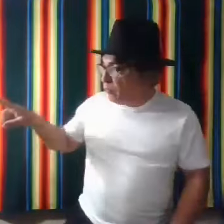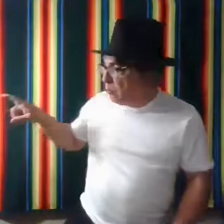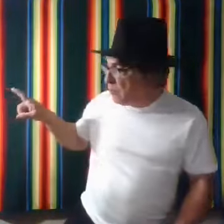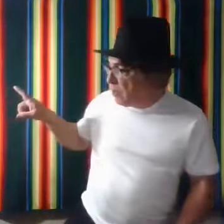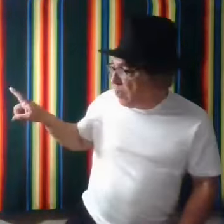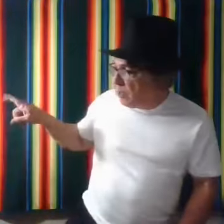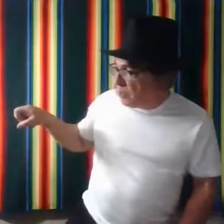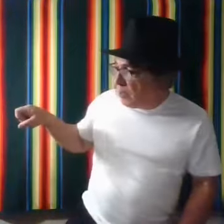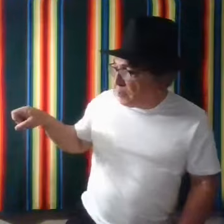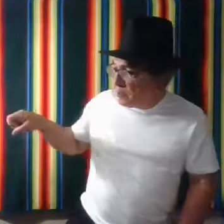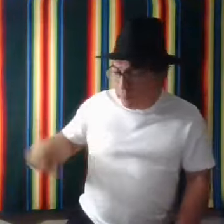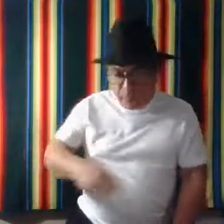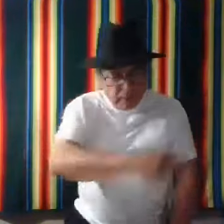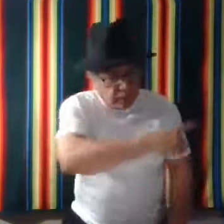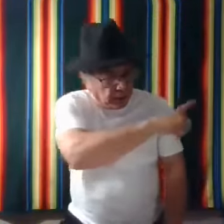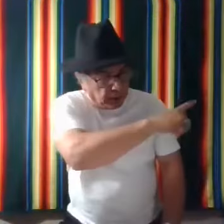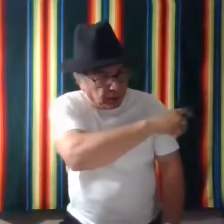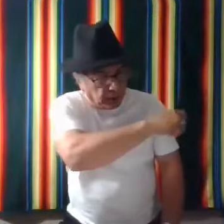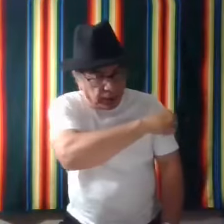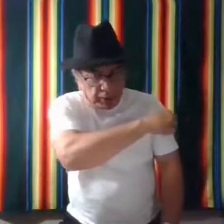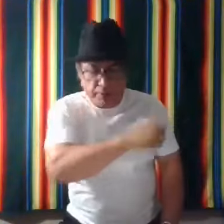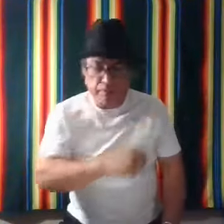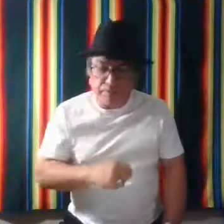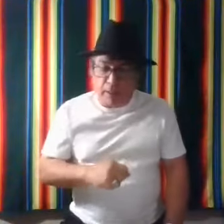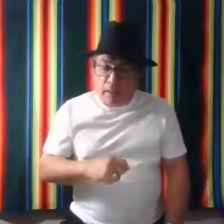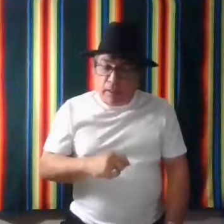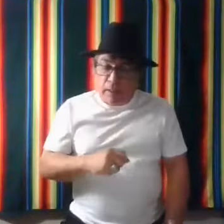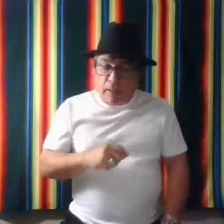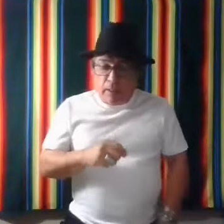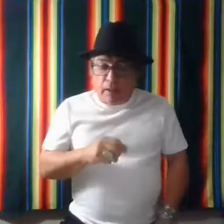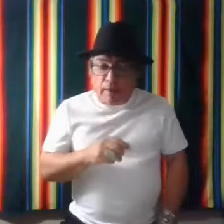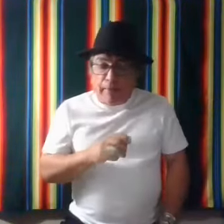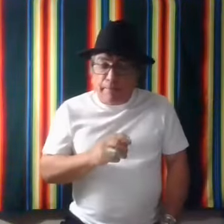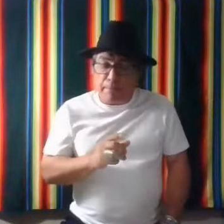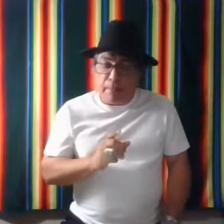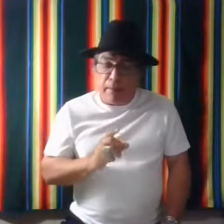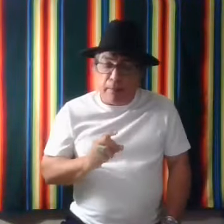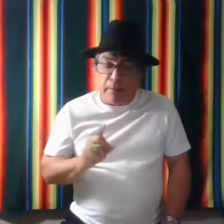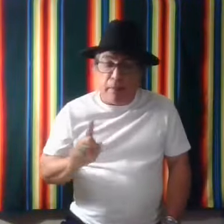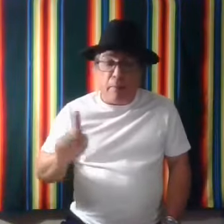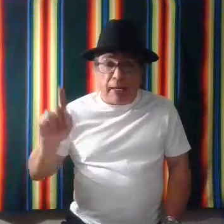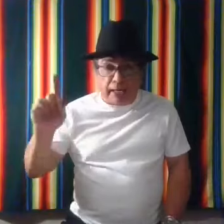from the side. Yes. Yes. Um, man.